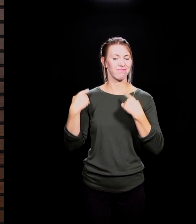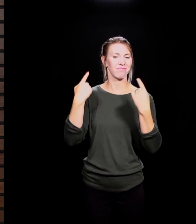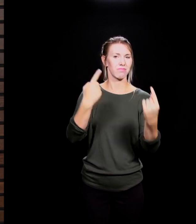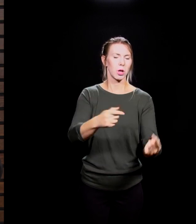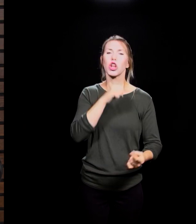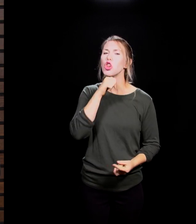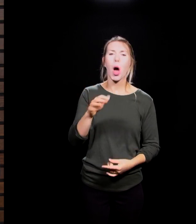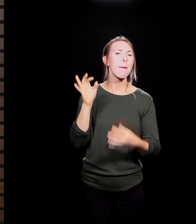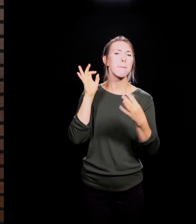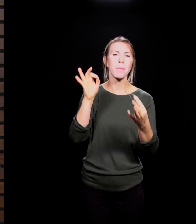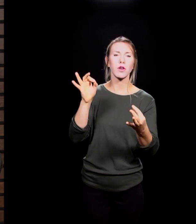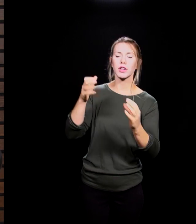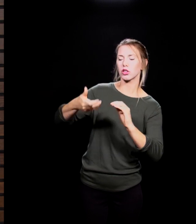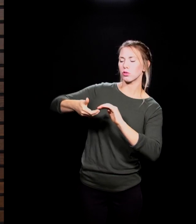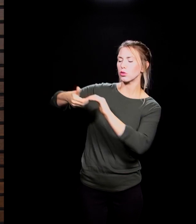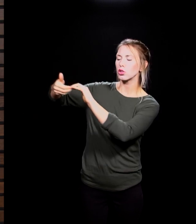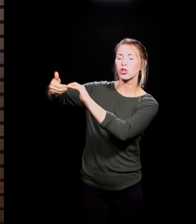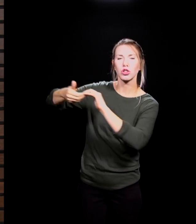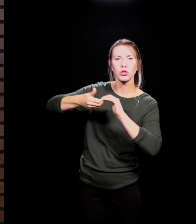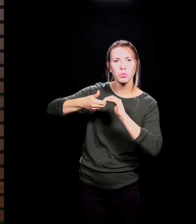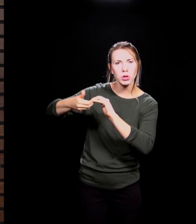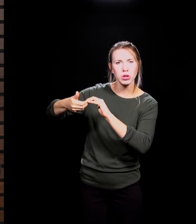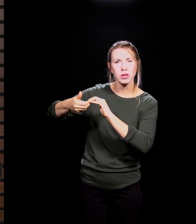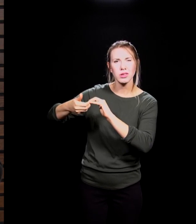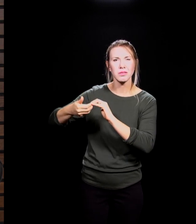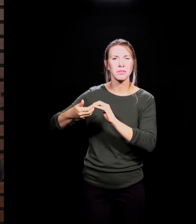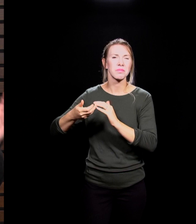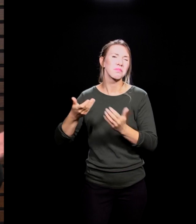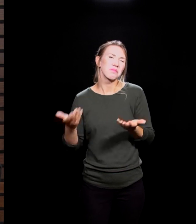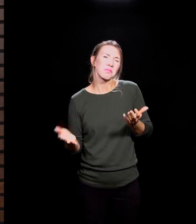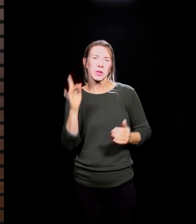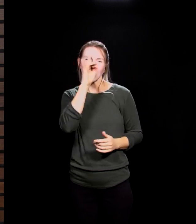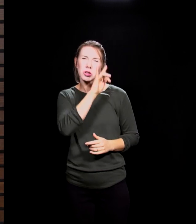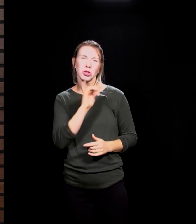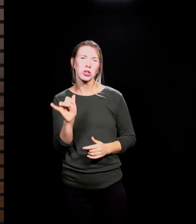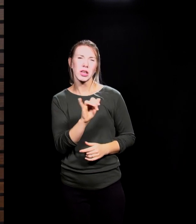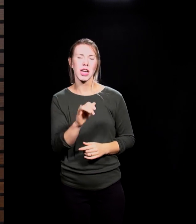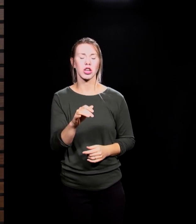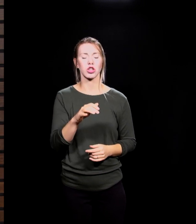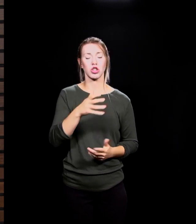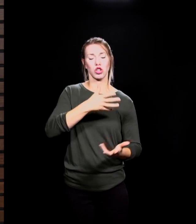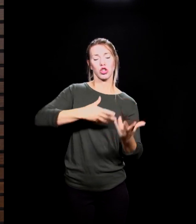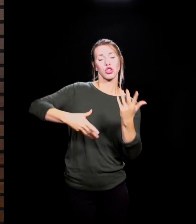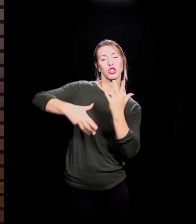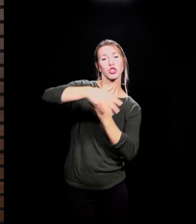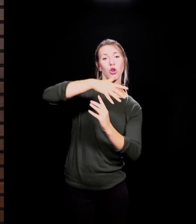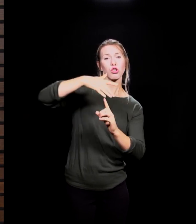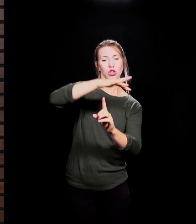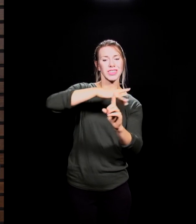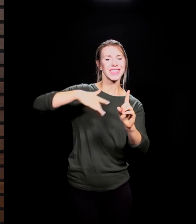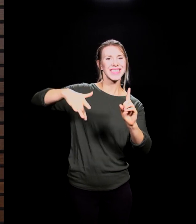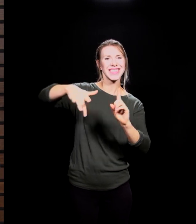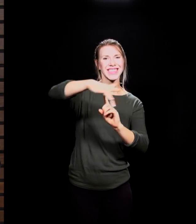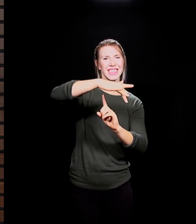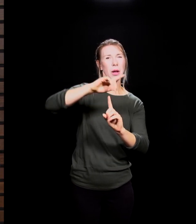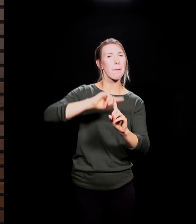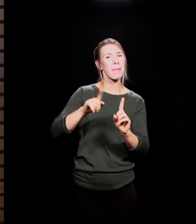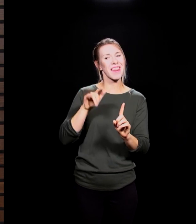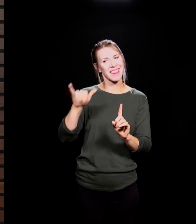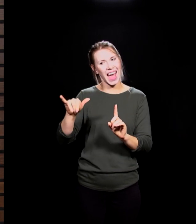separation. And while social distancing may actually promote life, spiritual distancing always spreads the disease